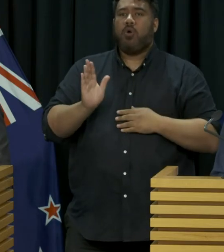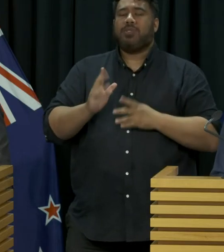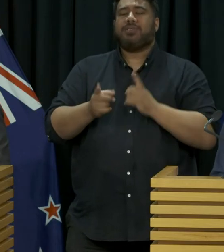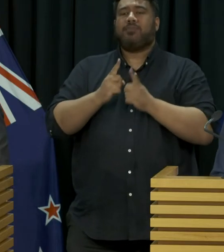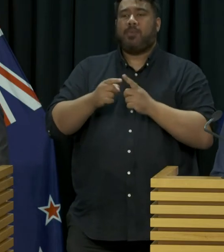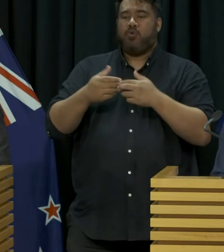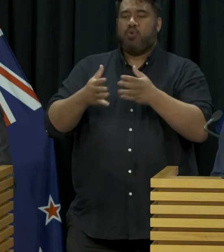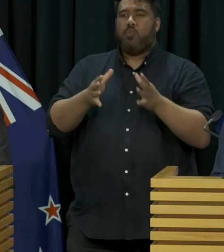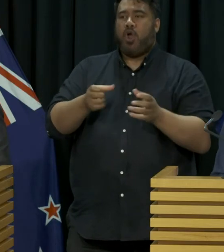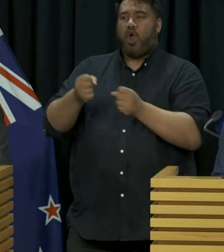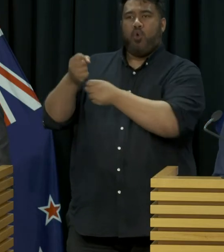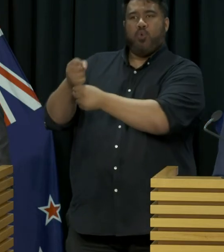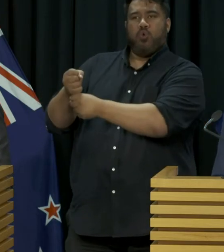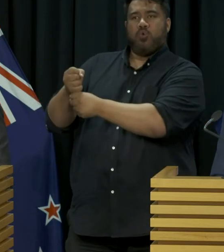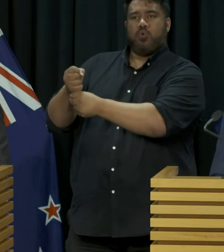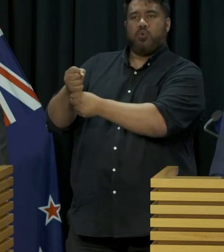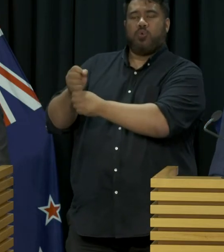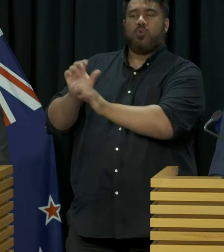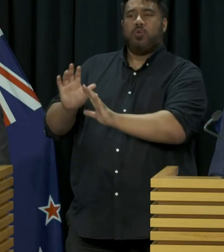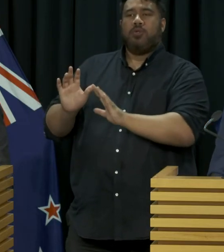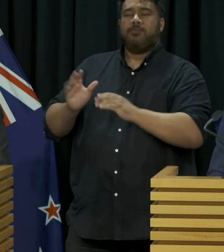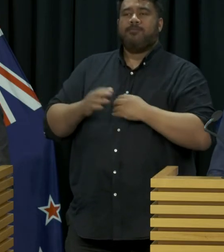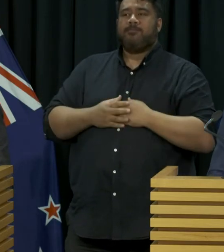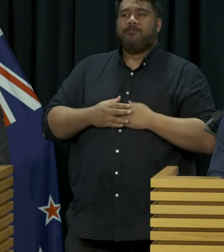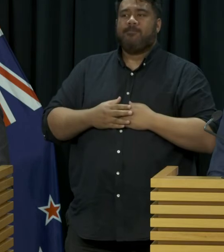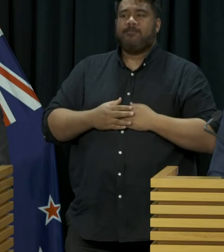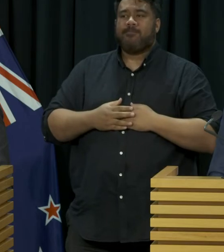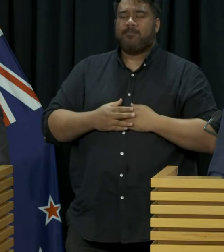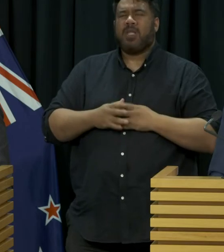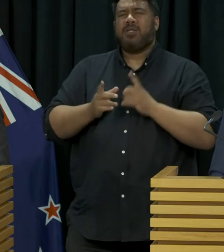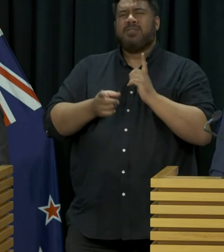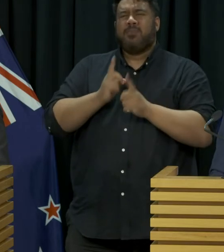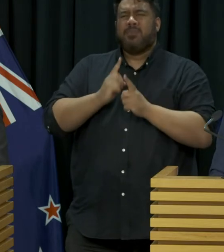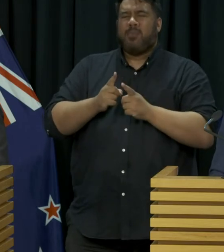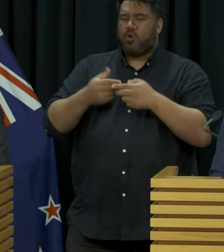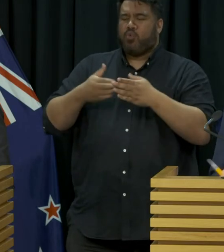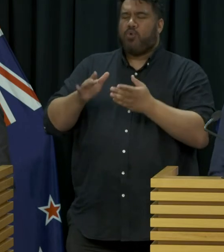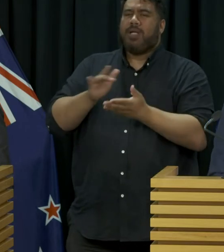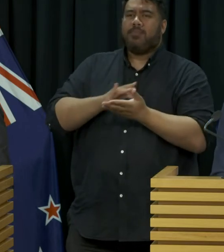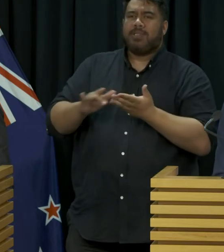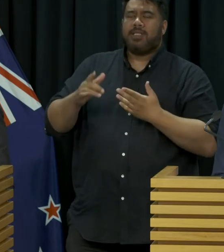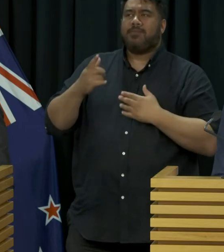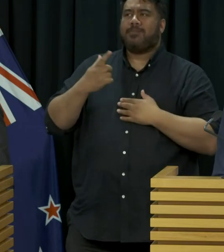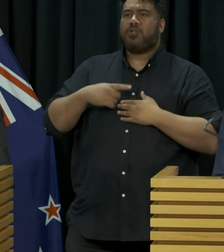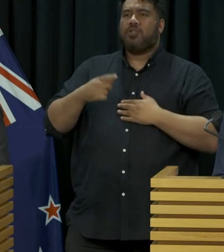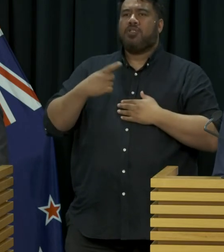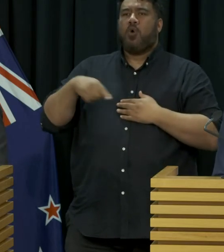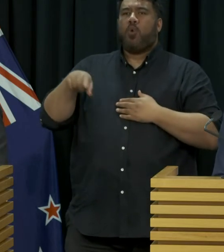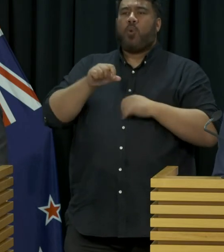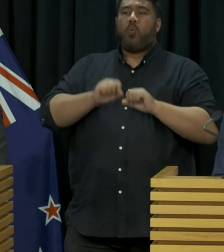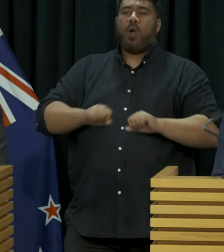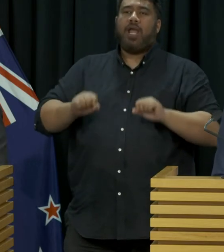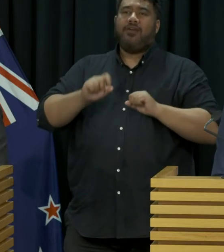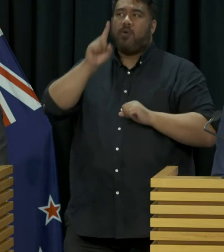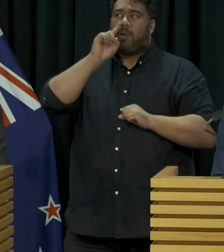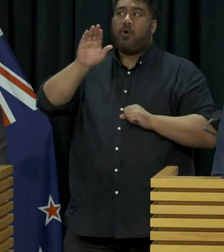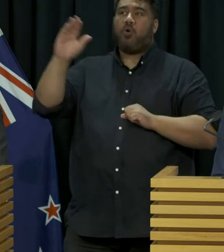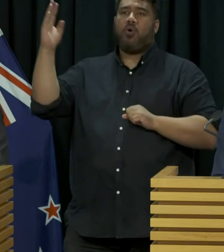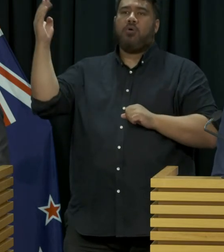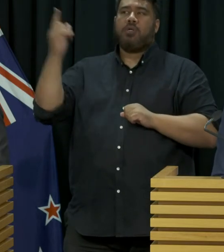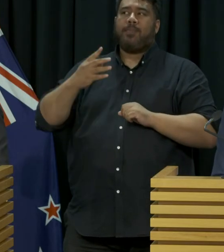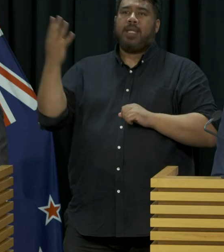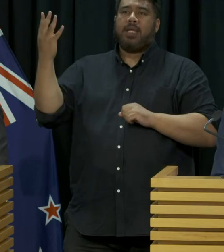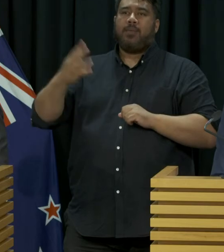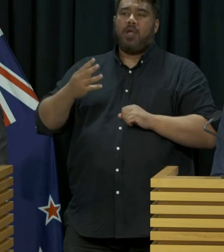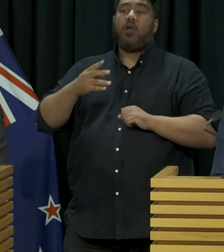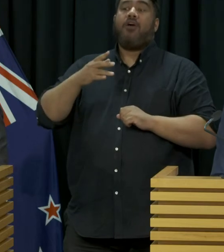some capability here. Some of the vacancy rate will be based on what we're expecting to be incoming. We are better forecasting now